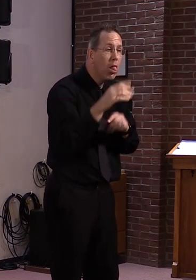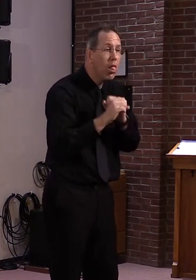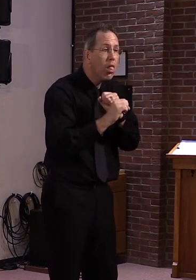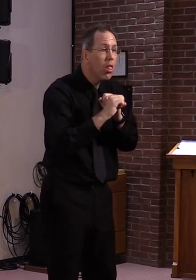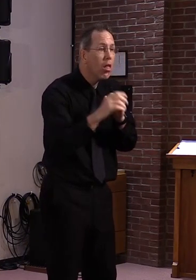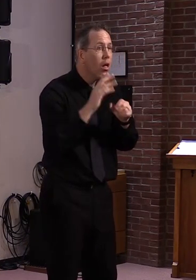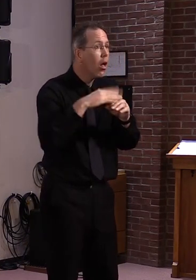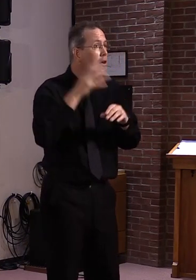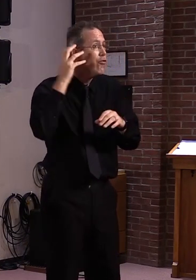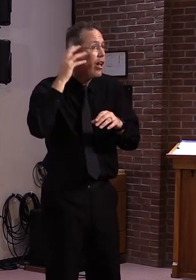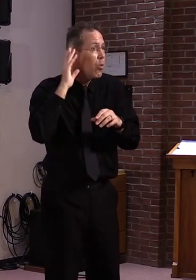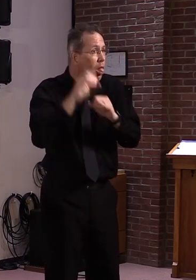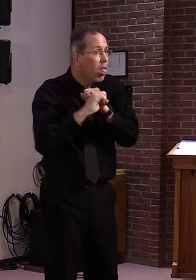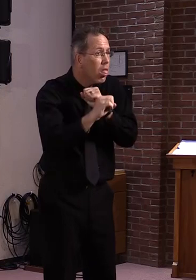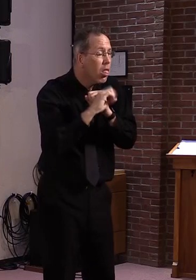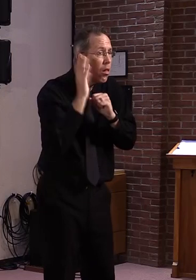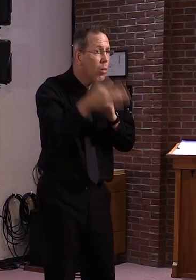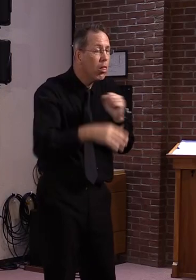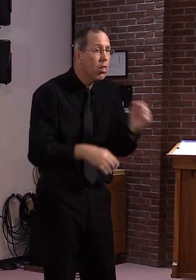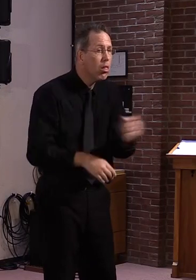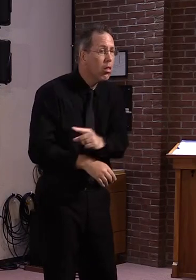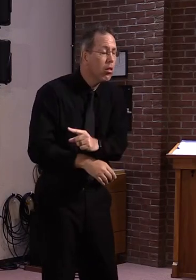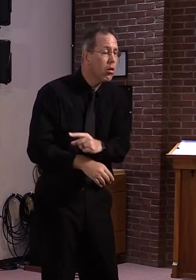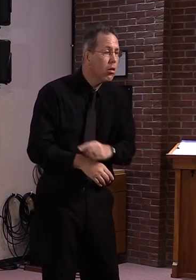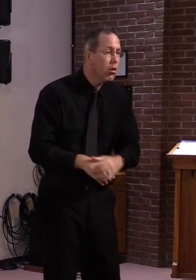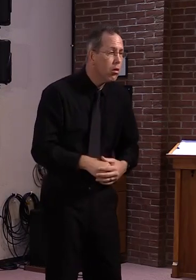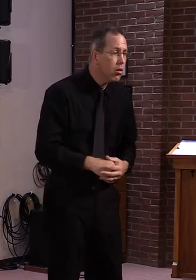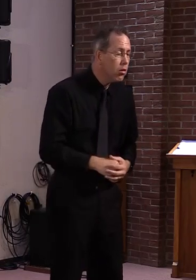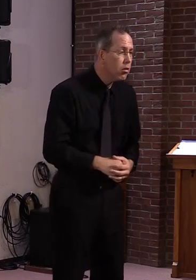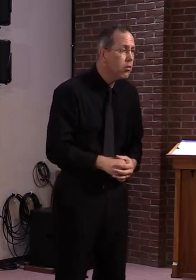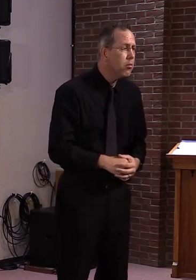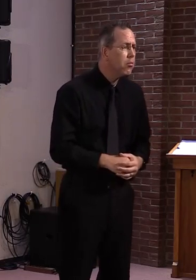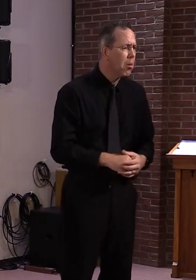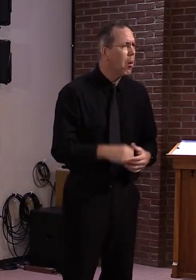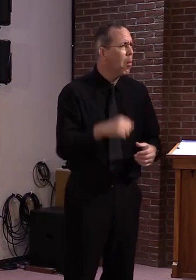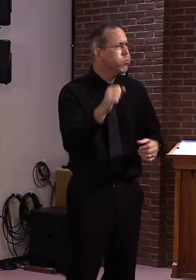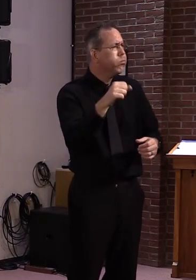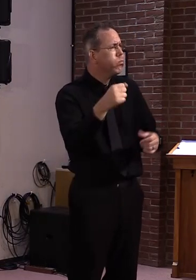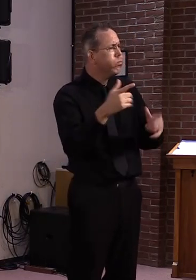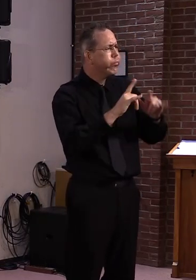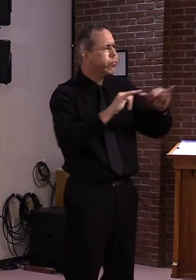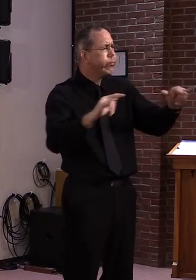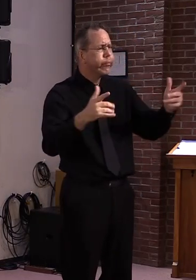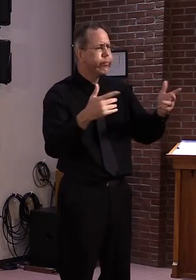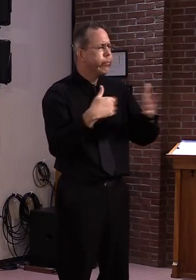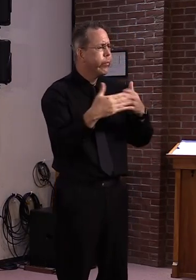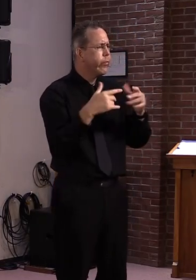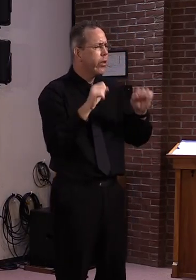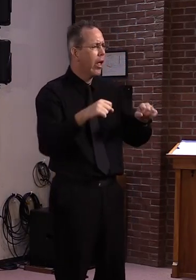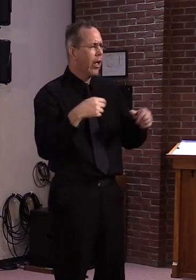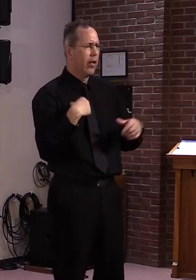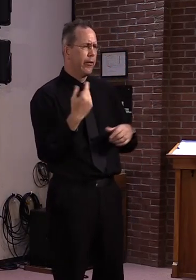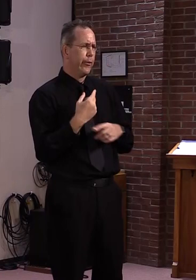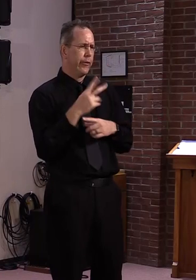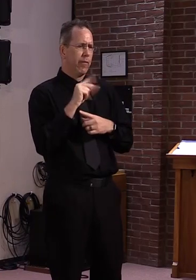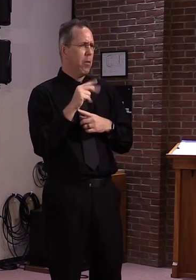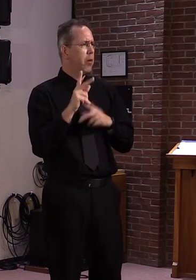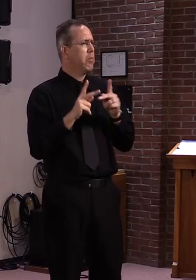platforms of what we'd like to see is Vermonters talking to Vermonters and promote Vermonters talking to